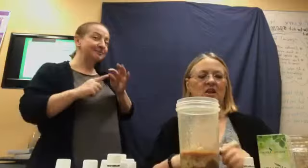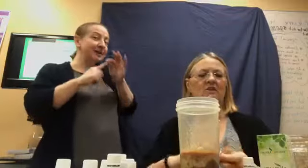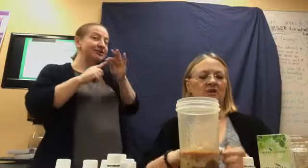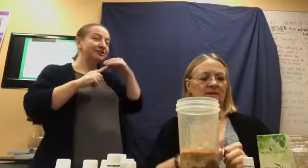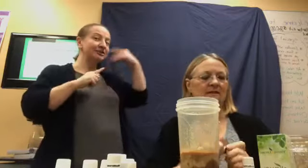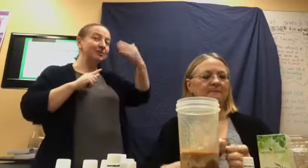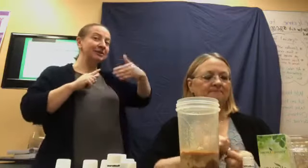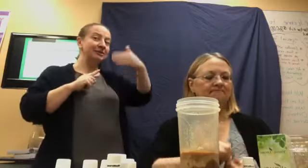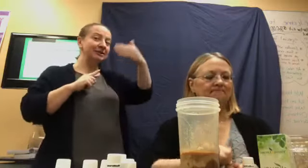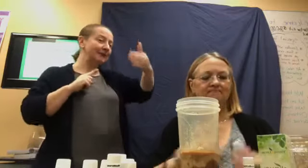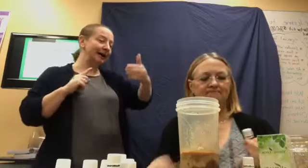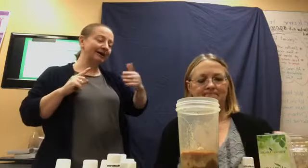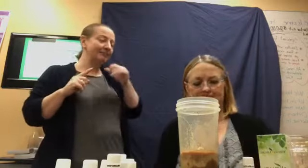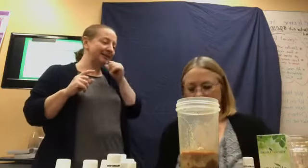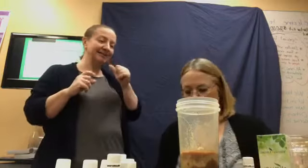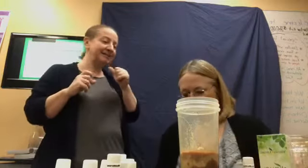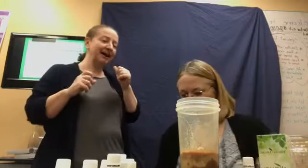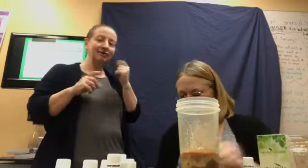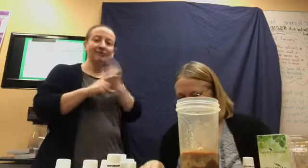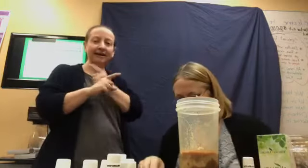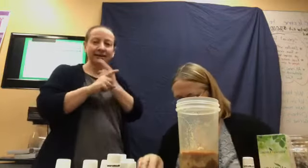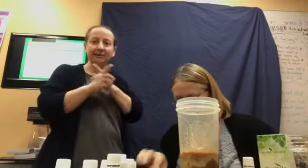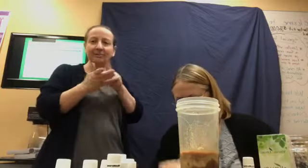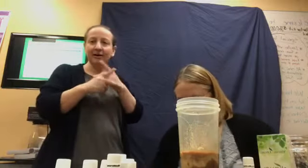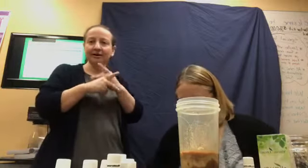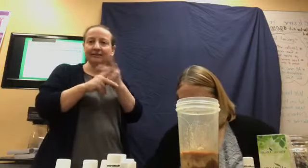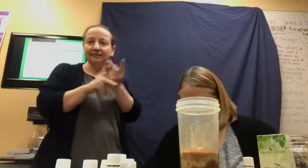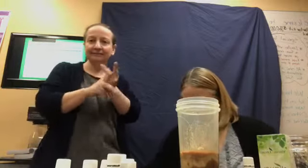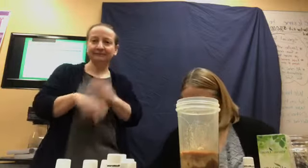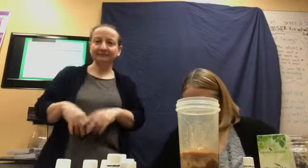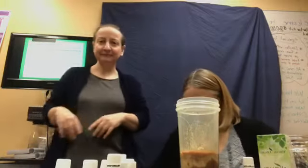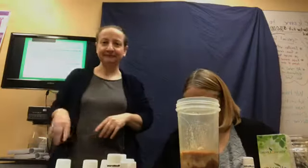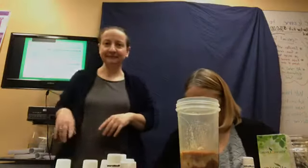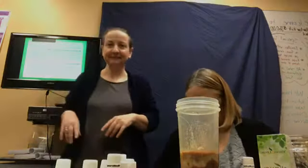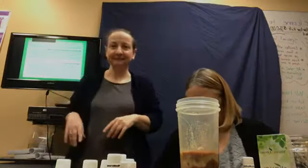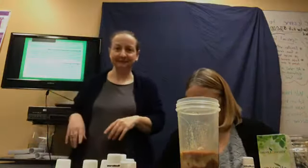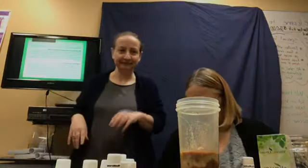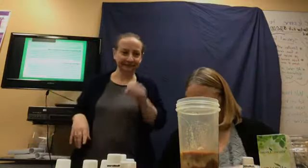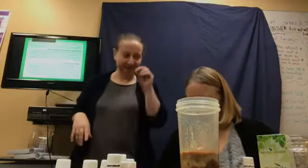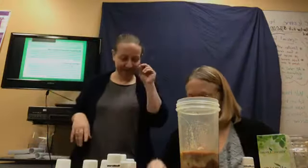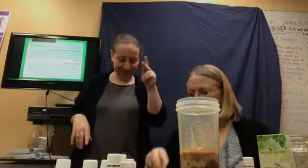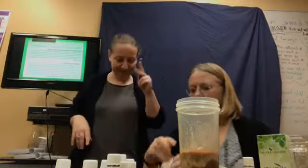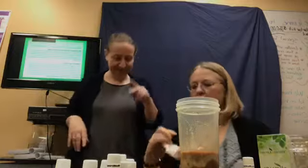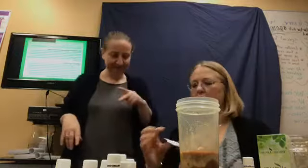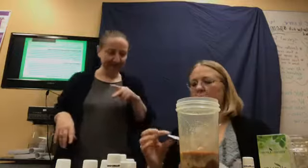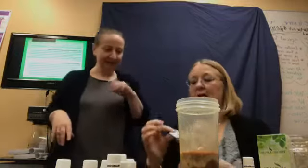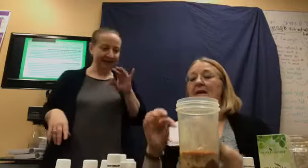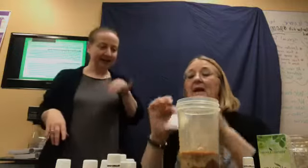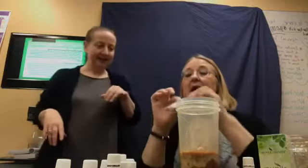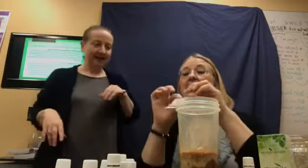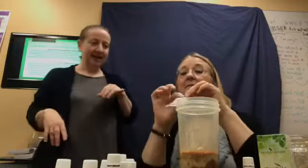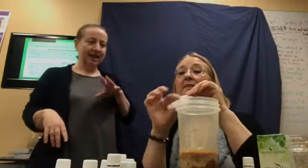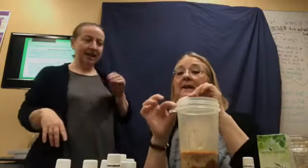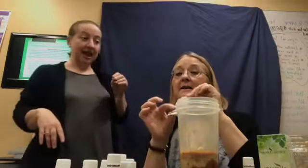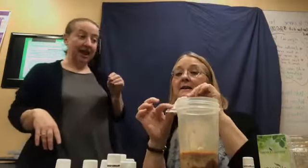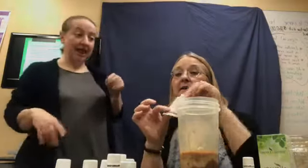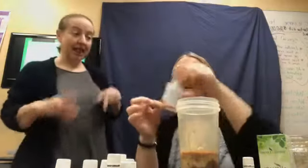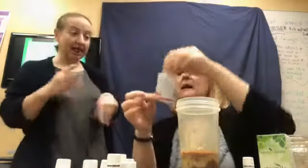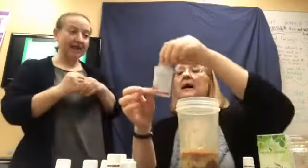specials once in a while, but it's not a regular product. Okay. There you go. And, then I